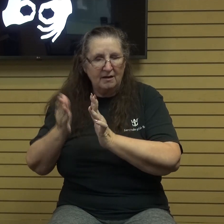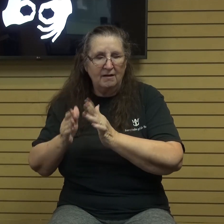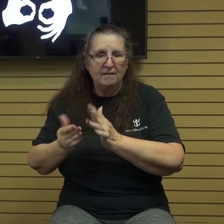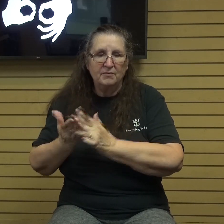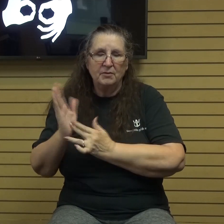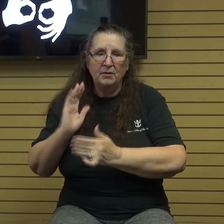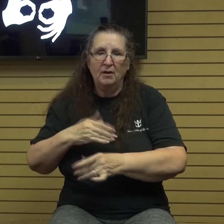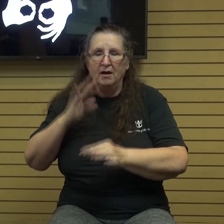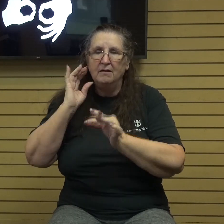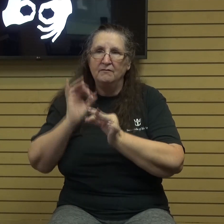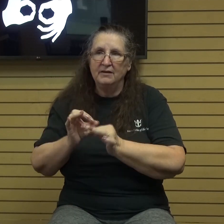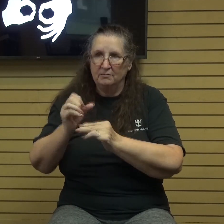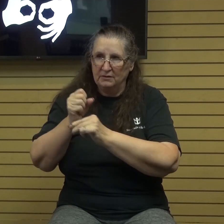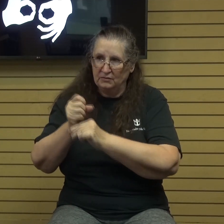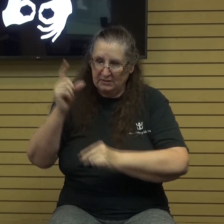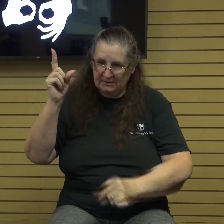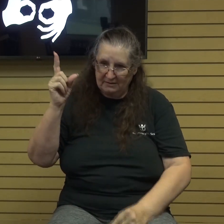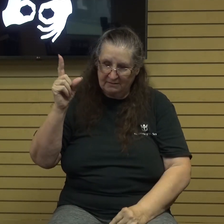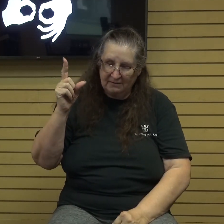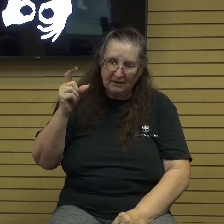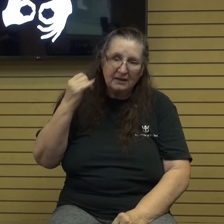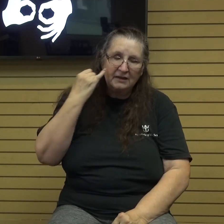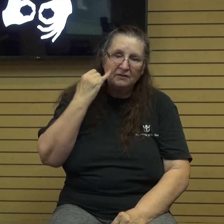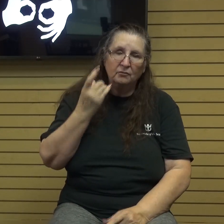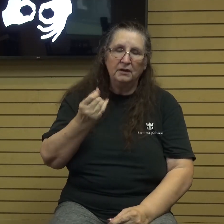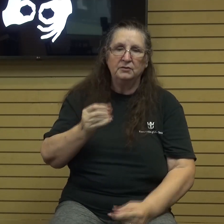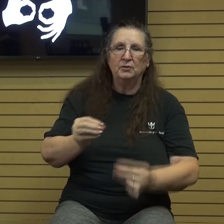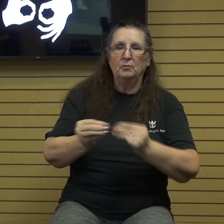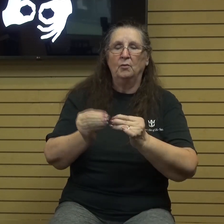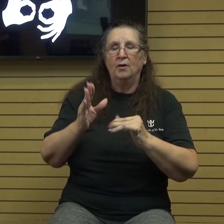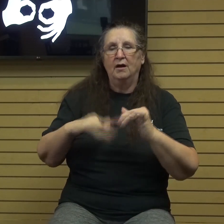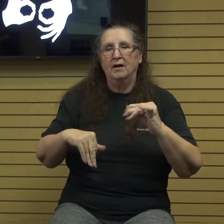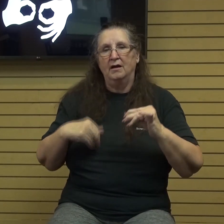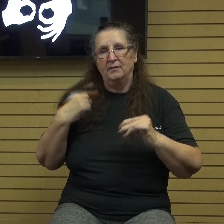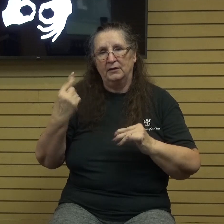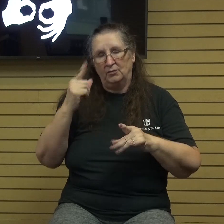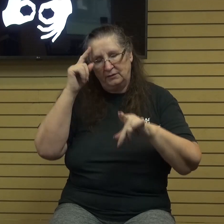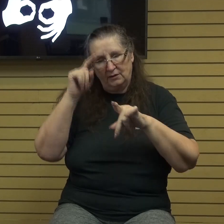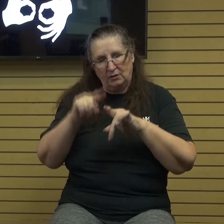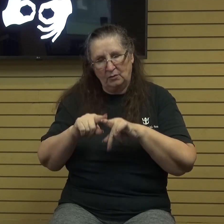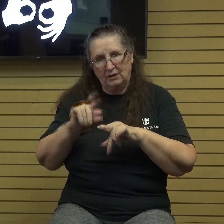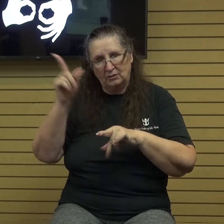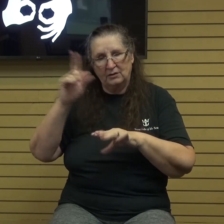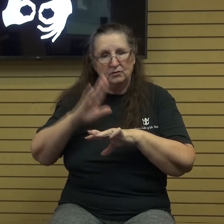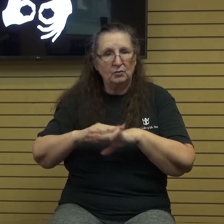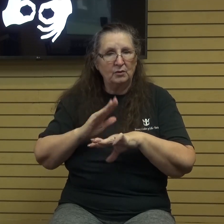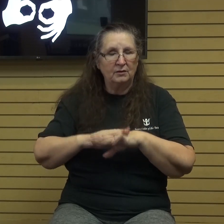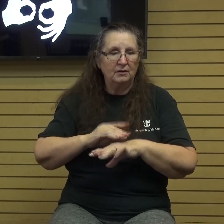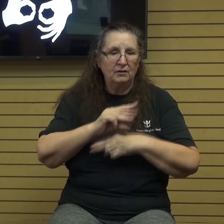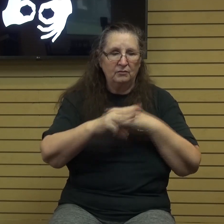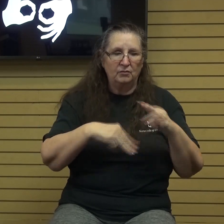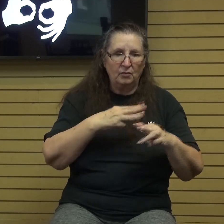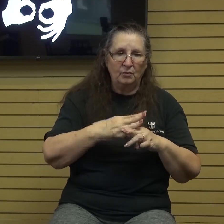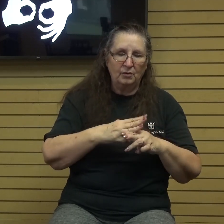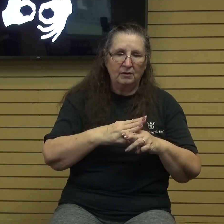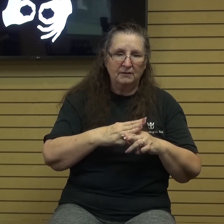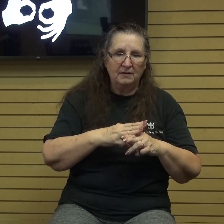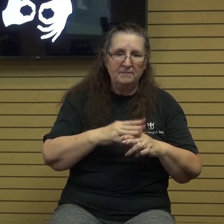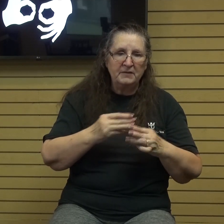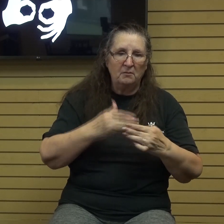When we do more than just agree with his warnings to this world about the things that are coming and we